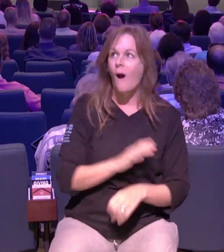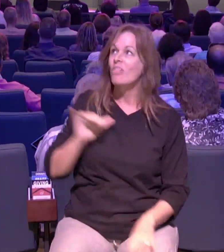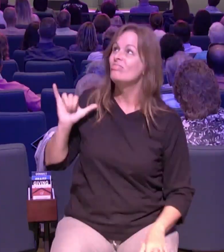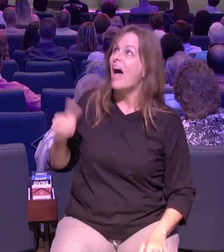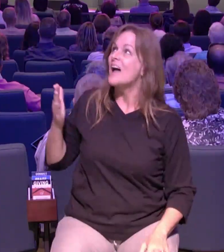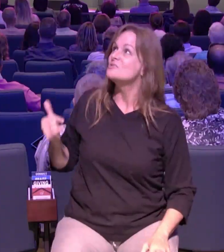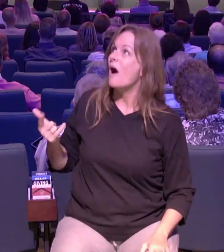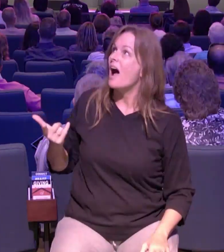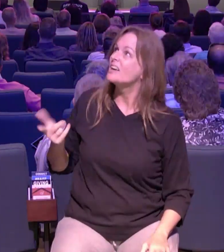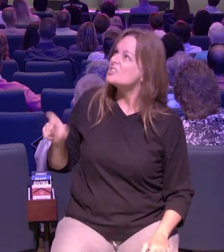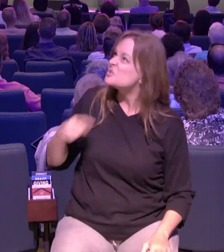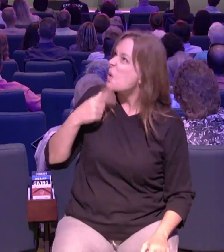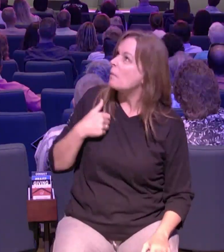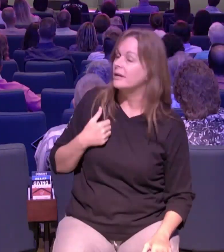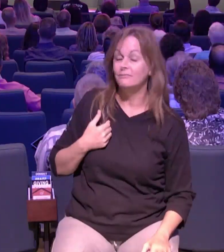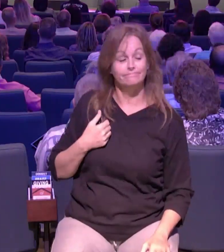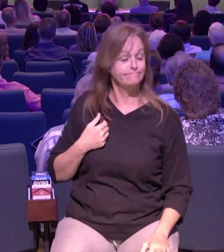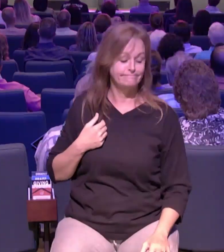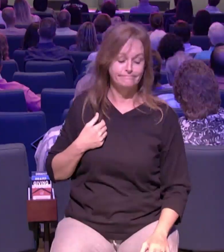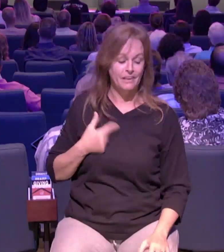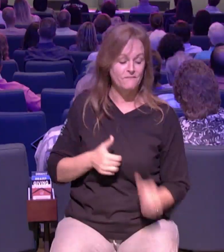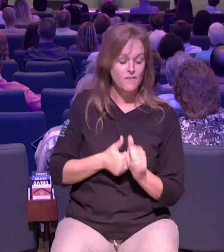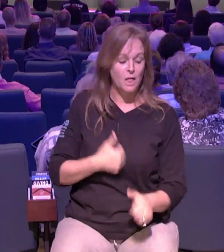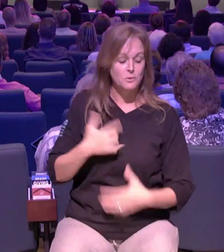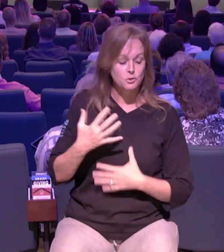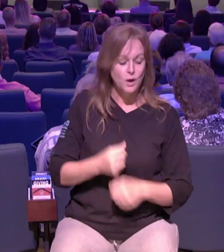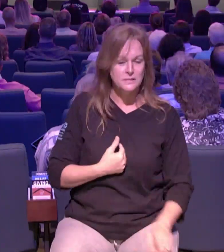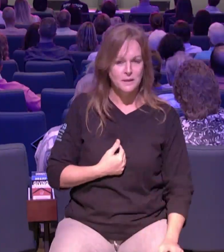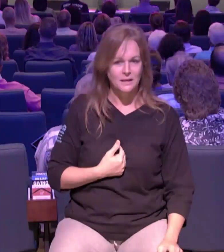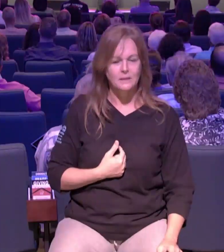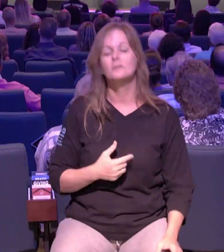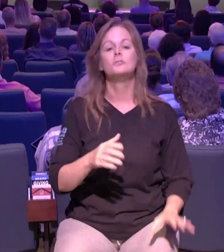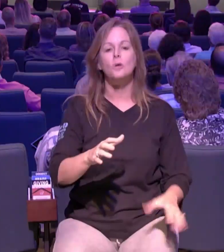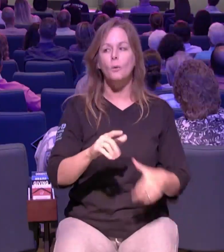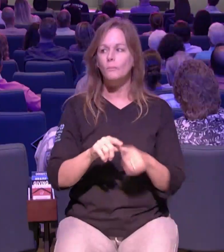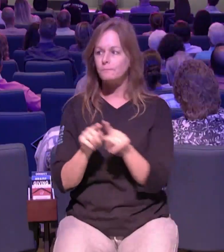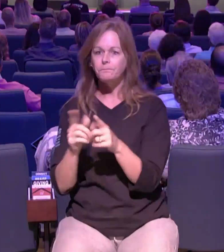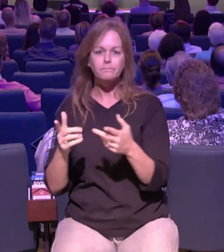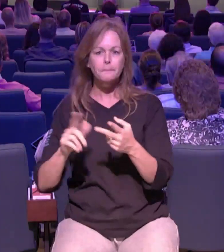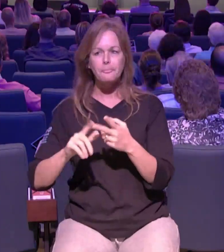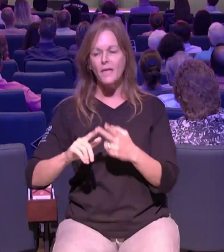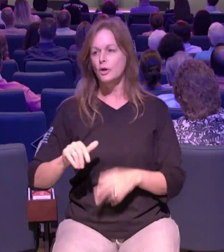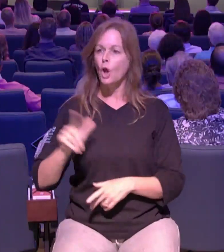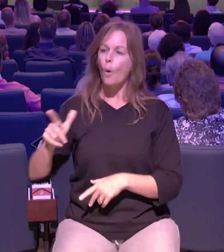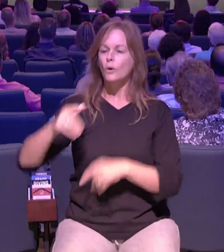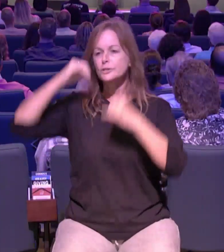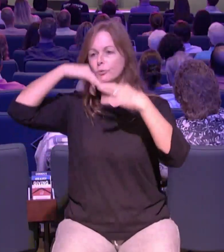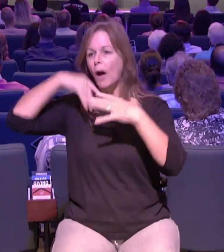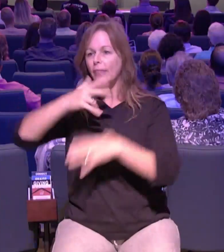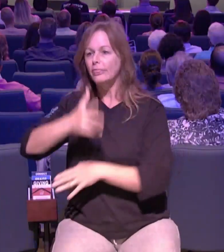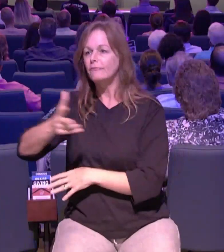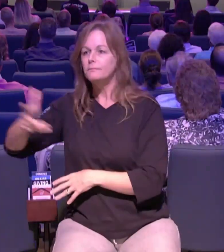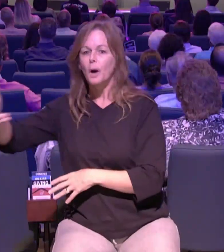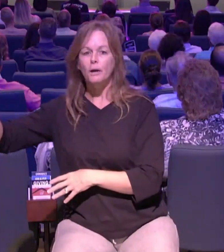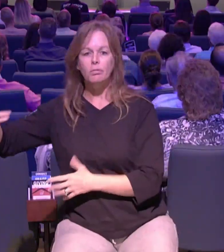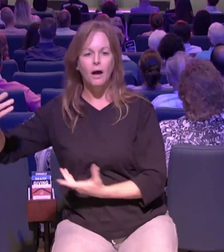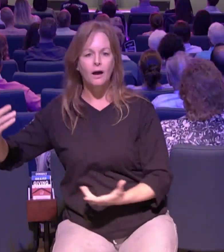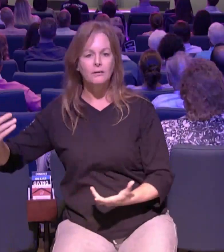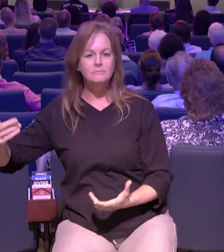change diapers i didn't even like to change my own kids diapers uh you want me to paint a building on fourth saturday serve you know paint a house